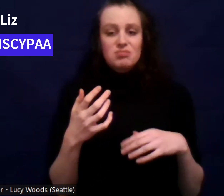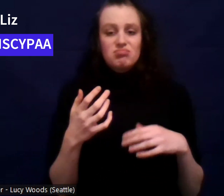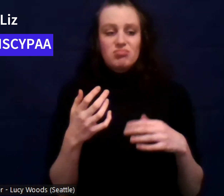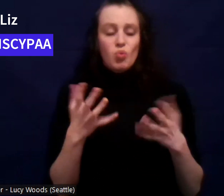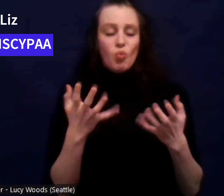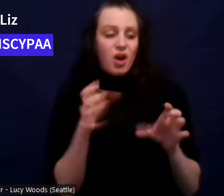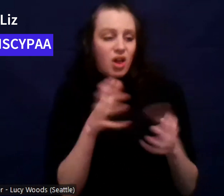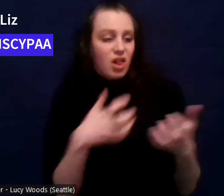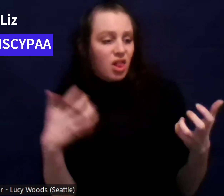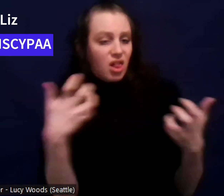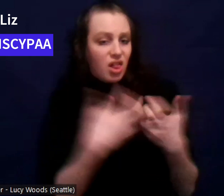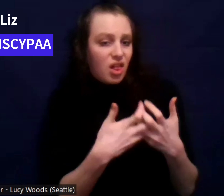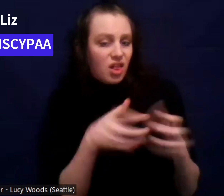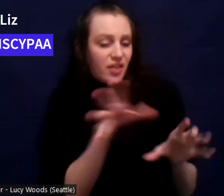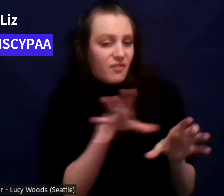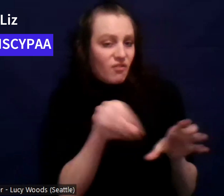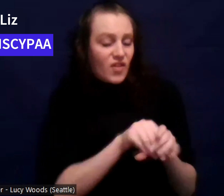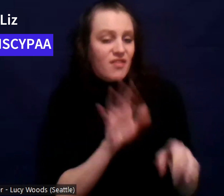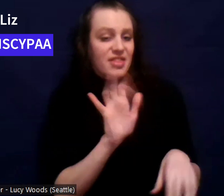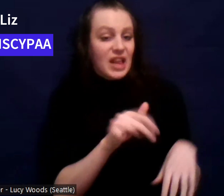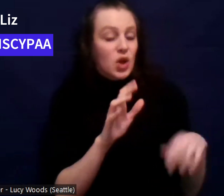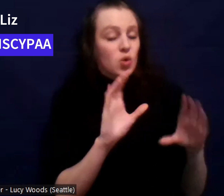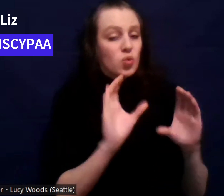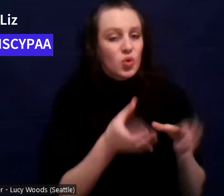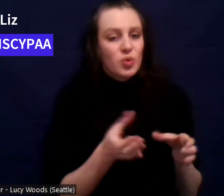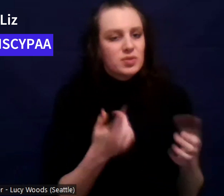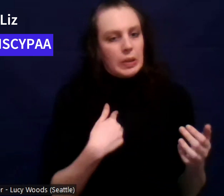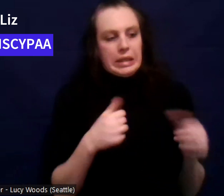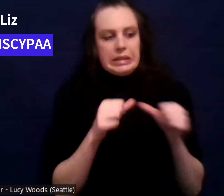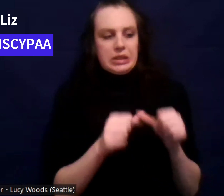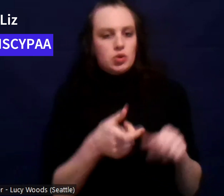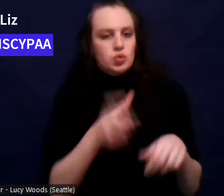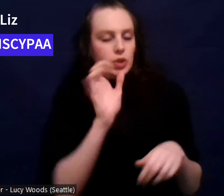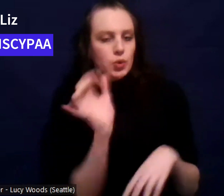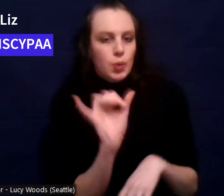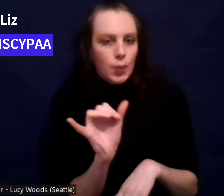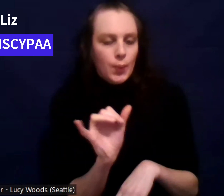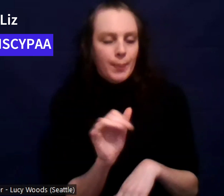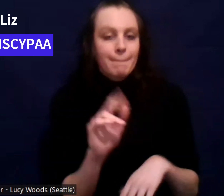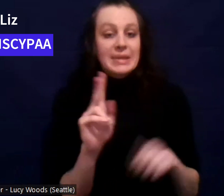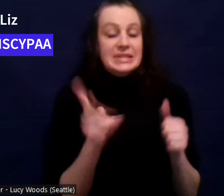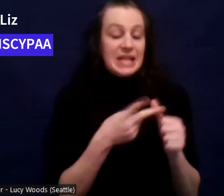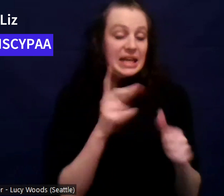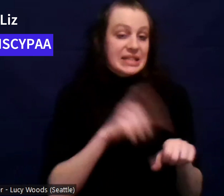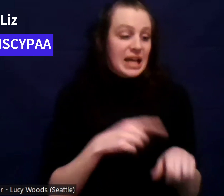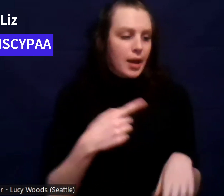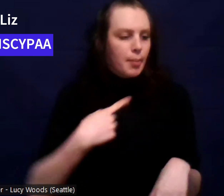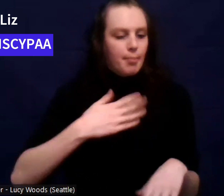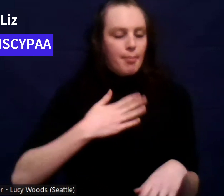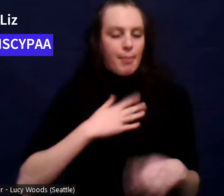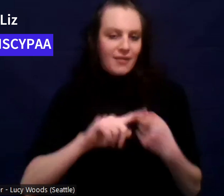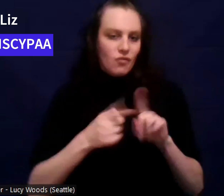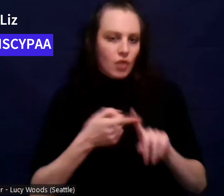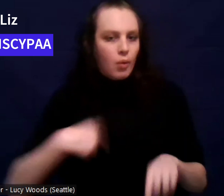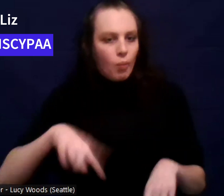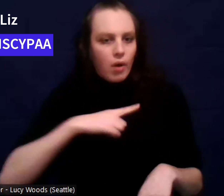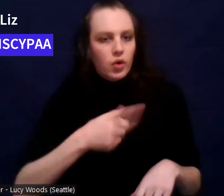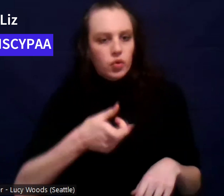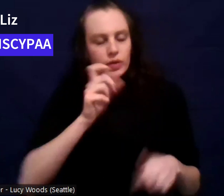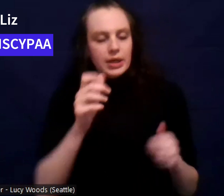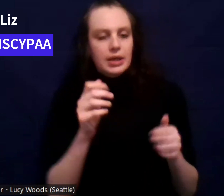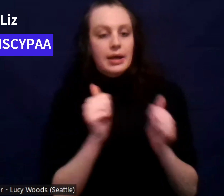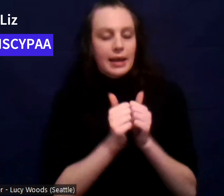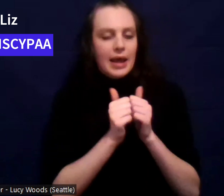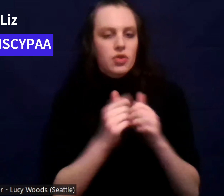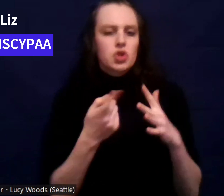then the second time we all drank together was the beginning of freshman year. Um, I